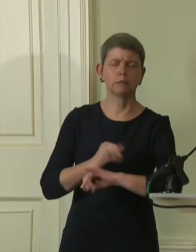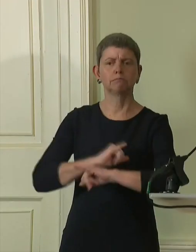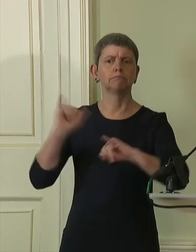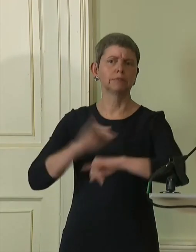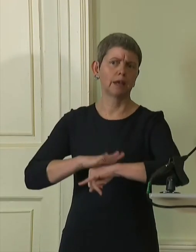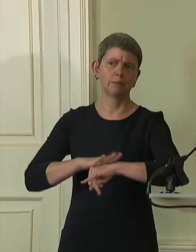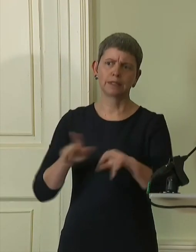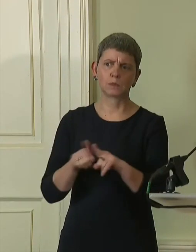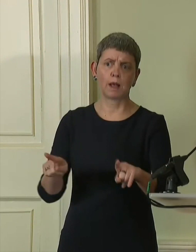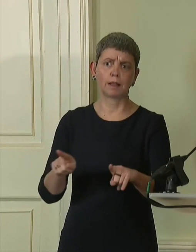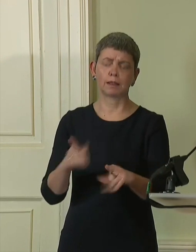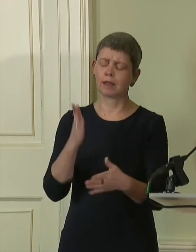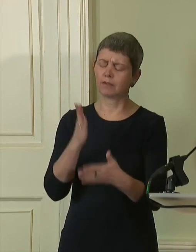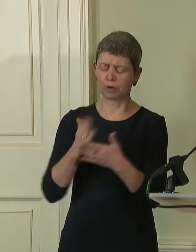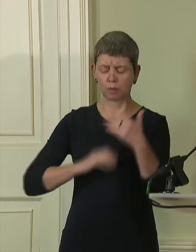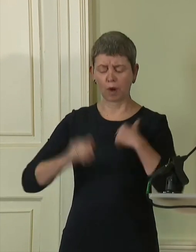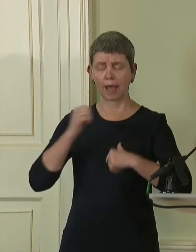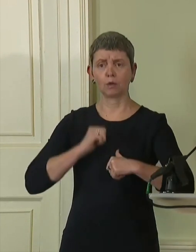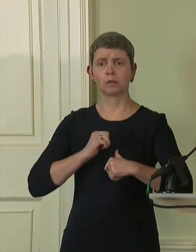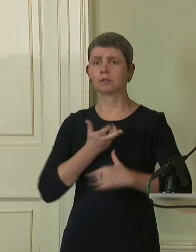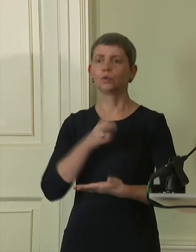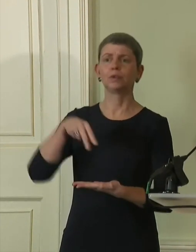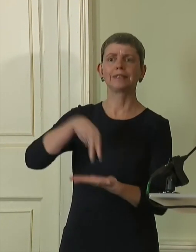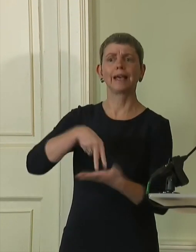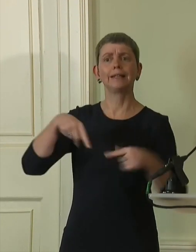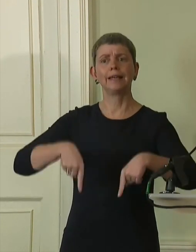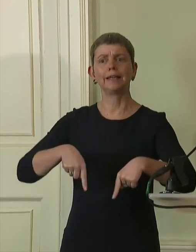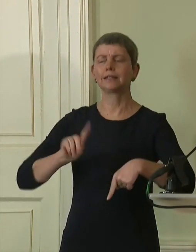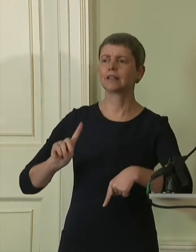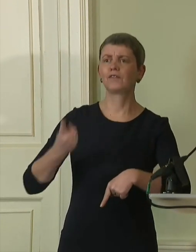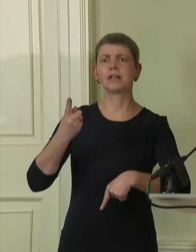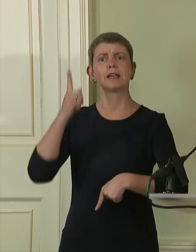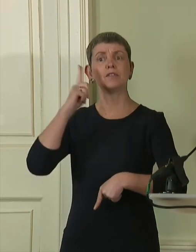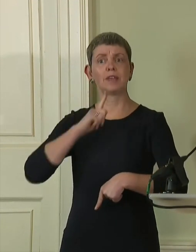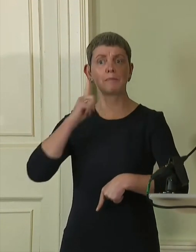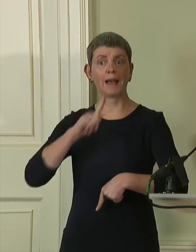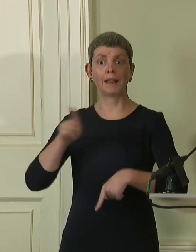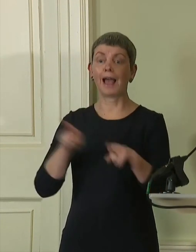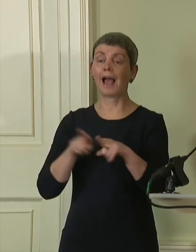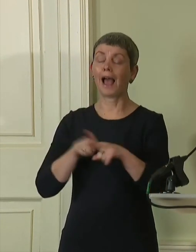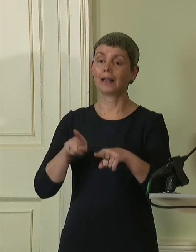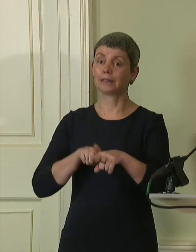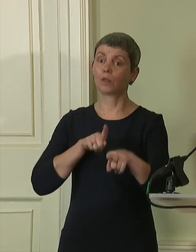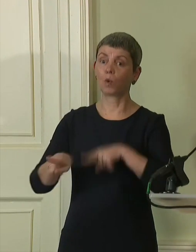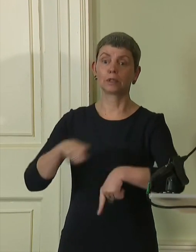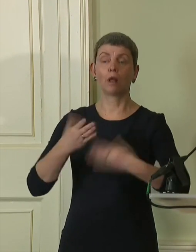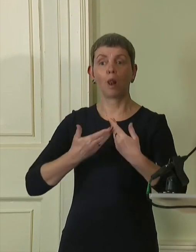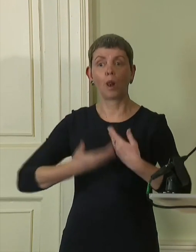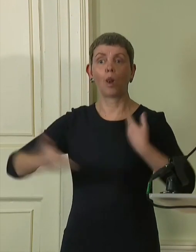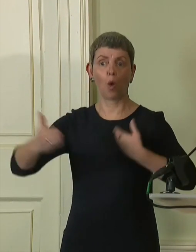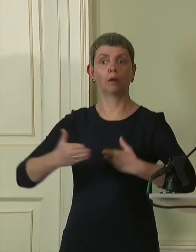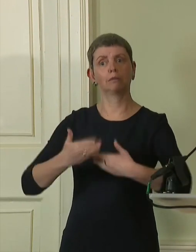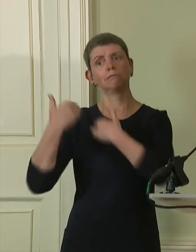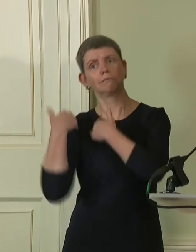I am proud to stand here as the first female and longest serving incumbent of